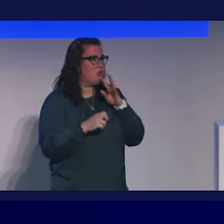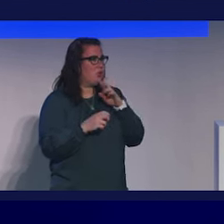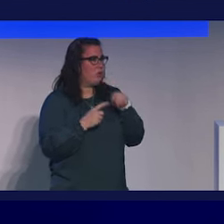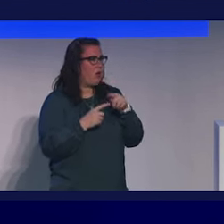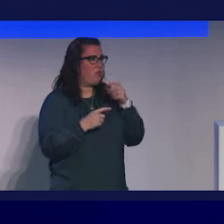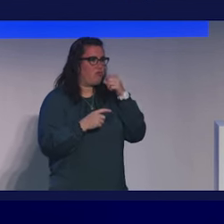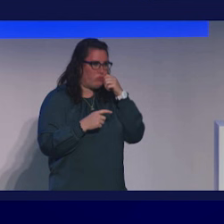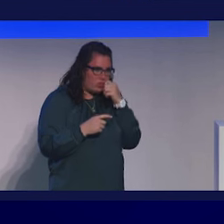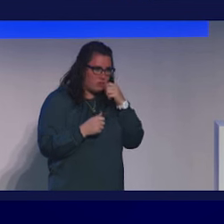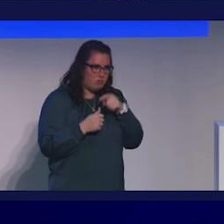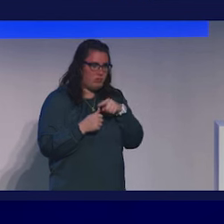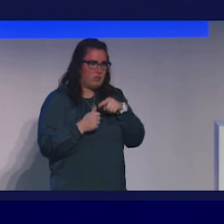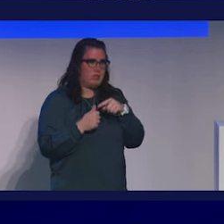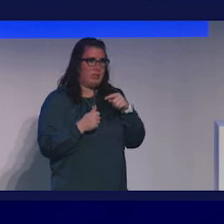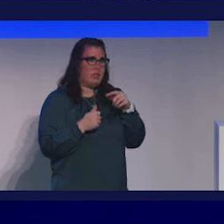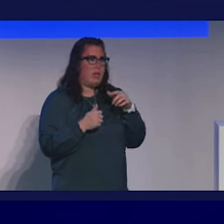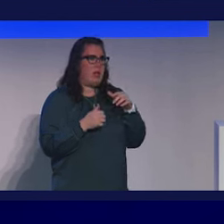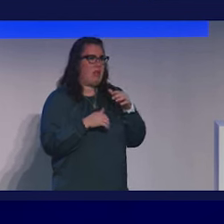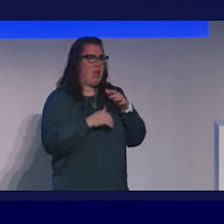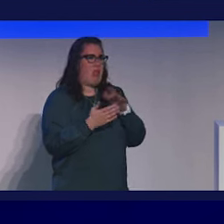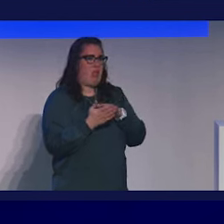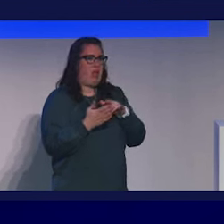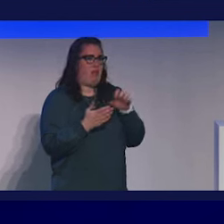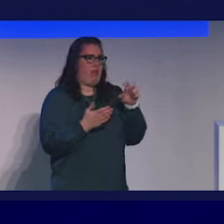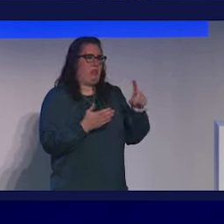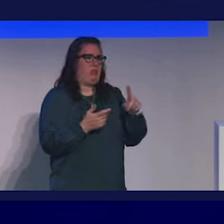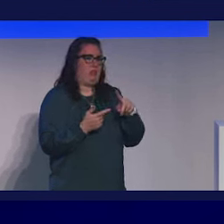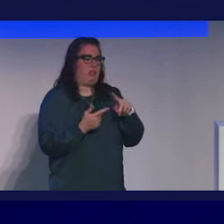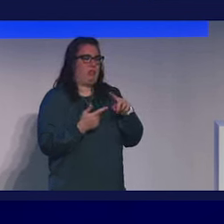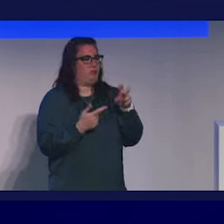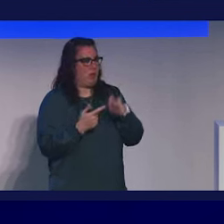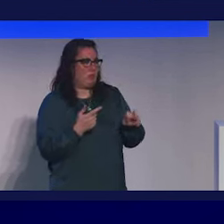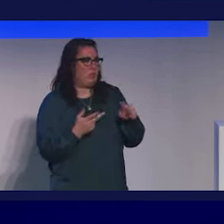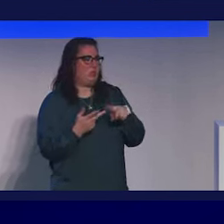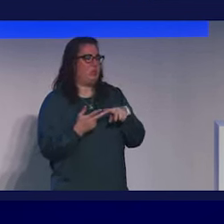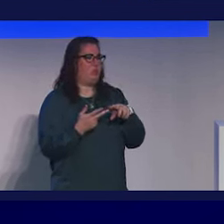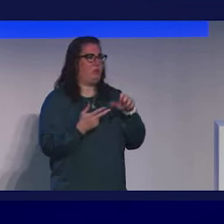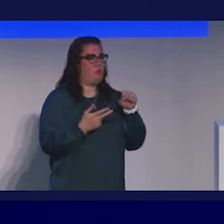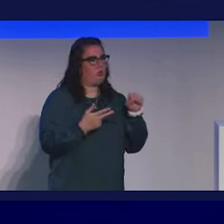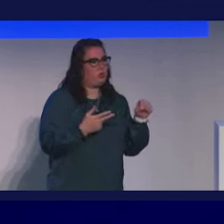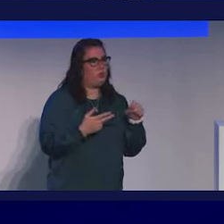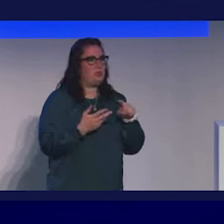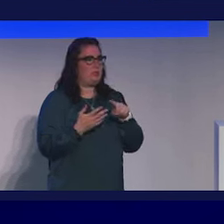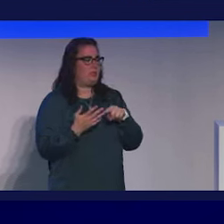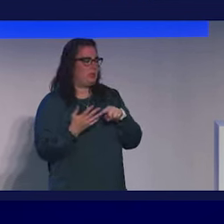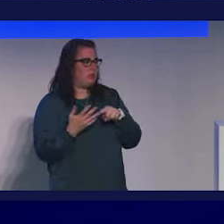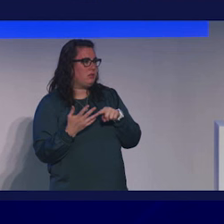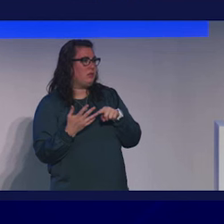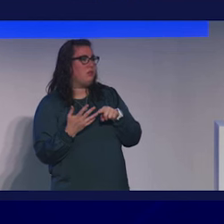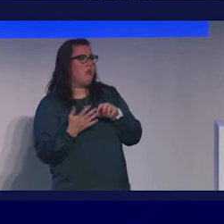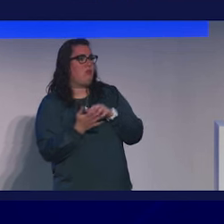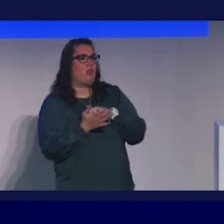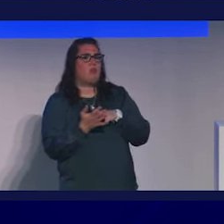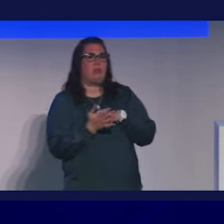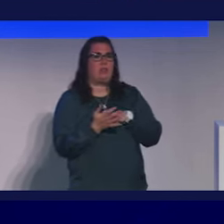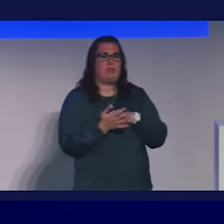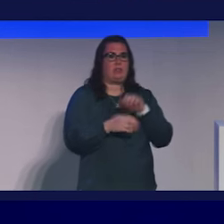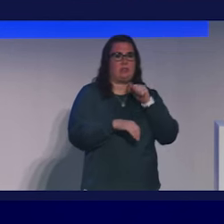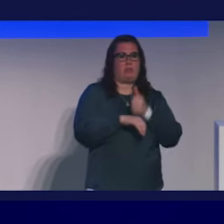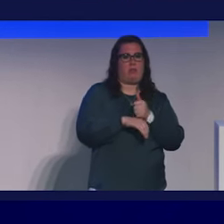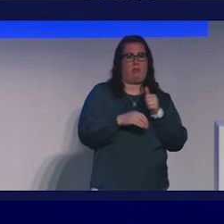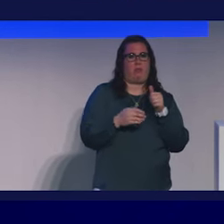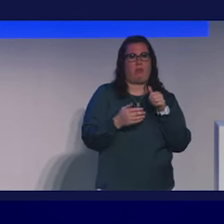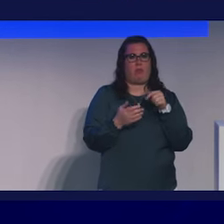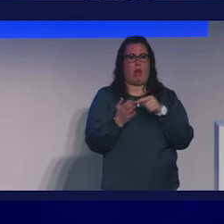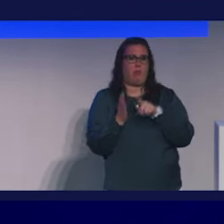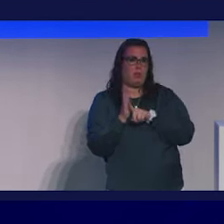racism, lack of access to education, to transportation, to social services, the vulnerability that certain populations